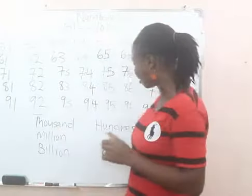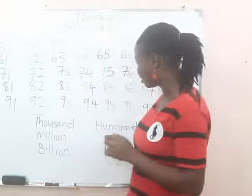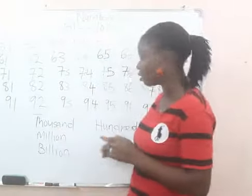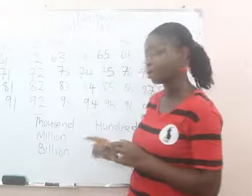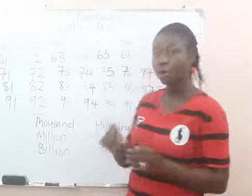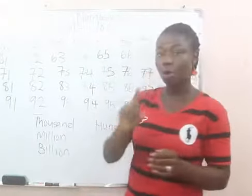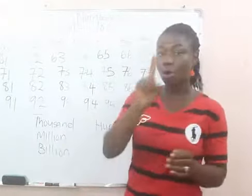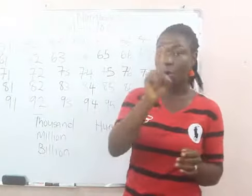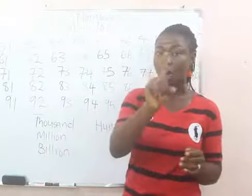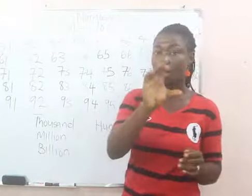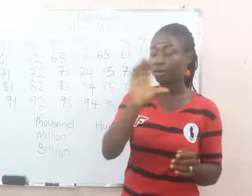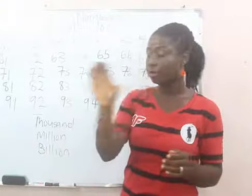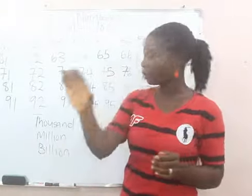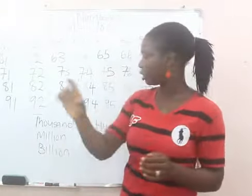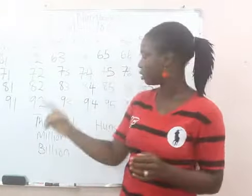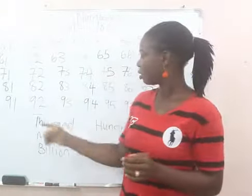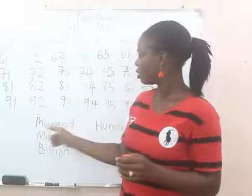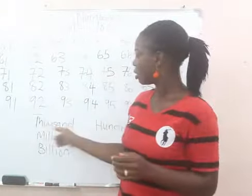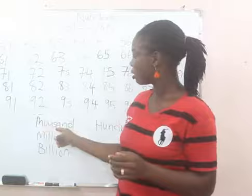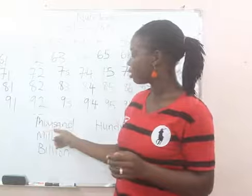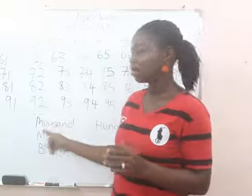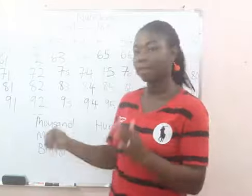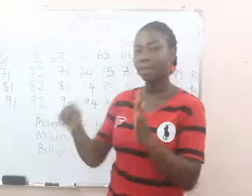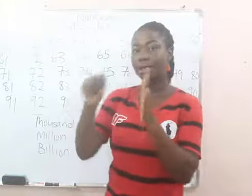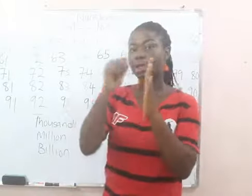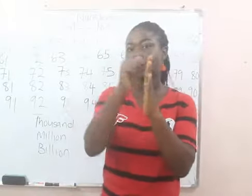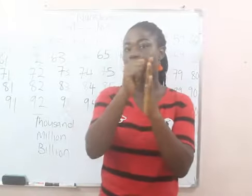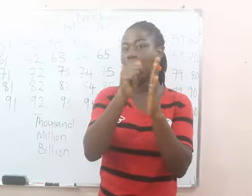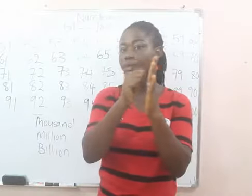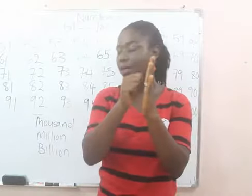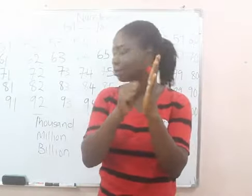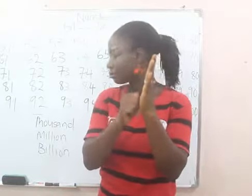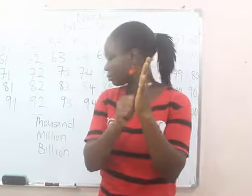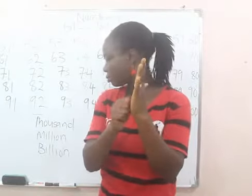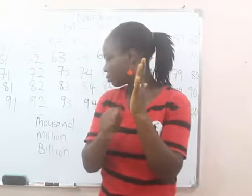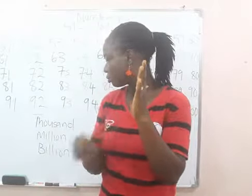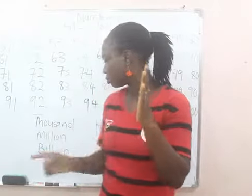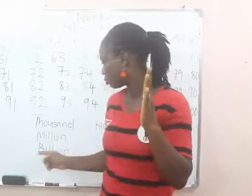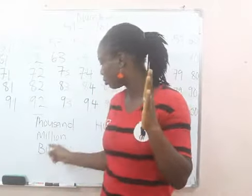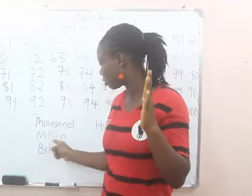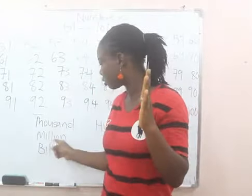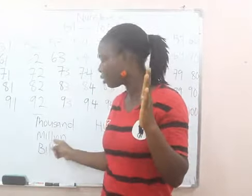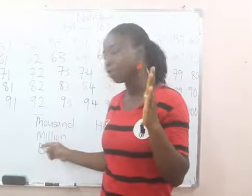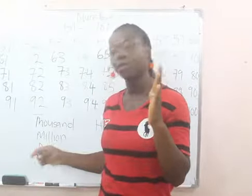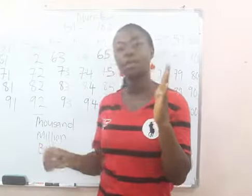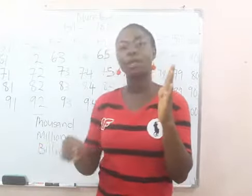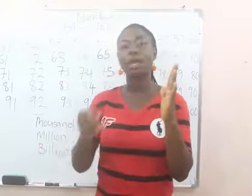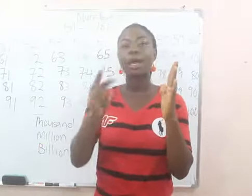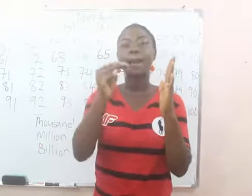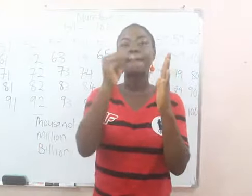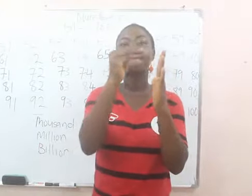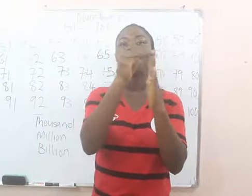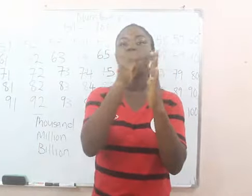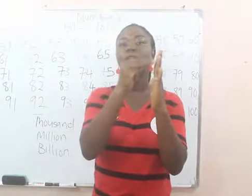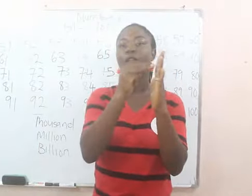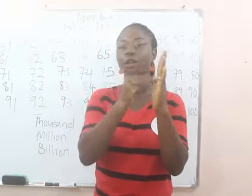this is 100, this is 1000, this is million